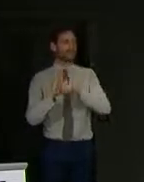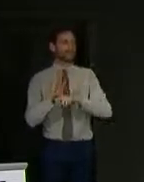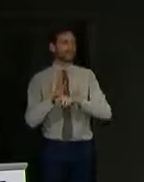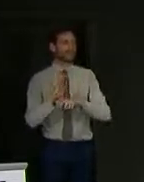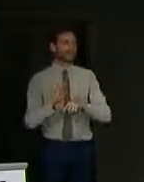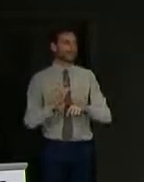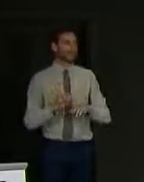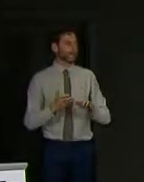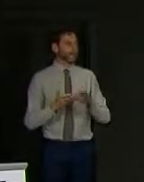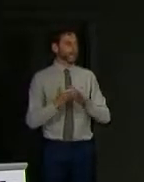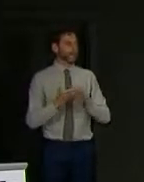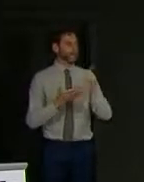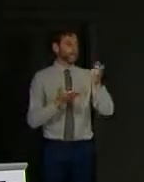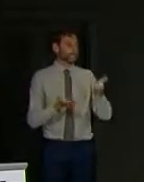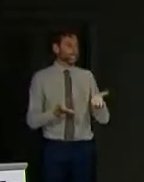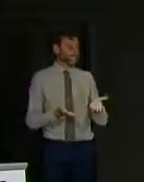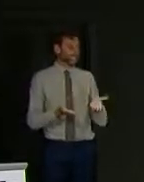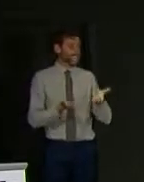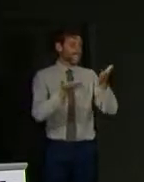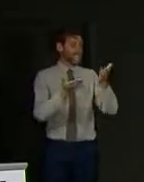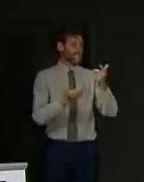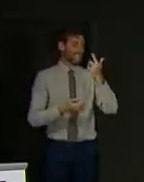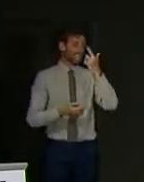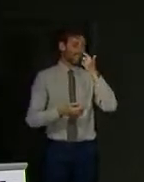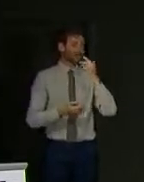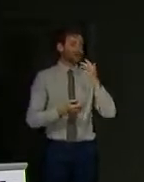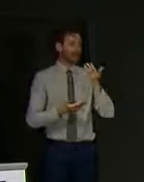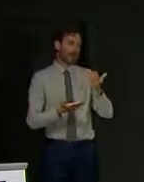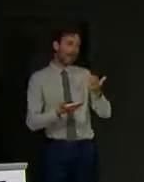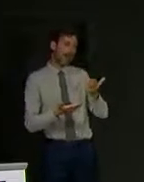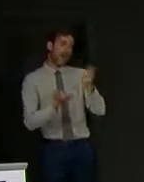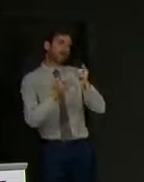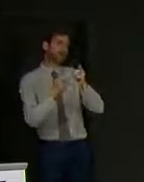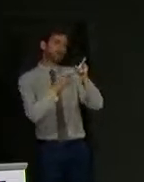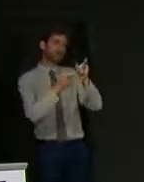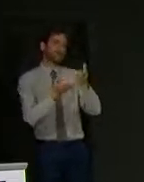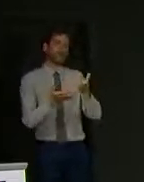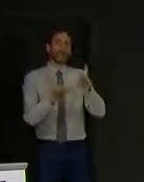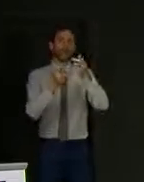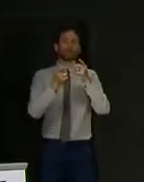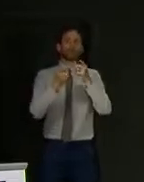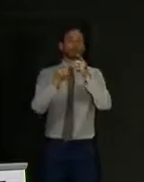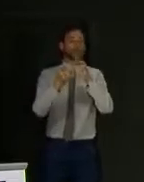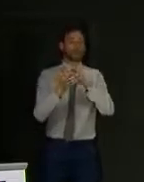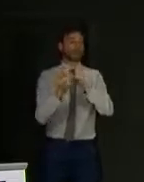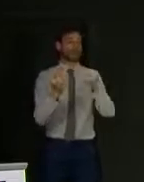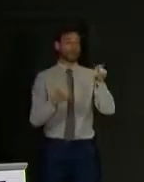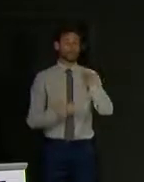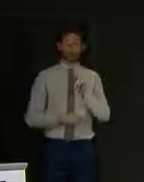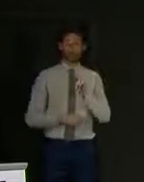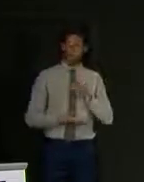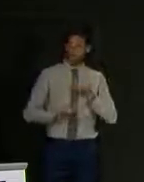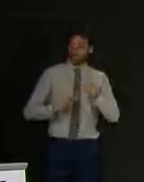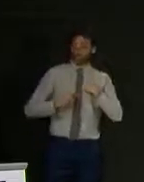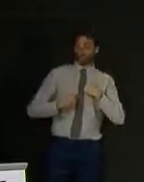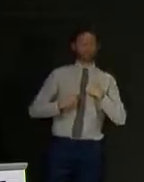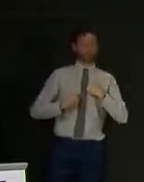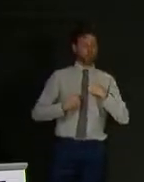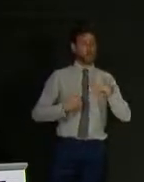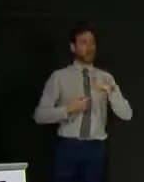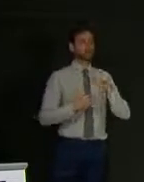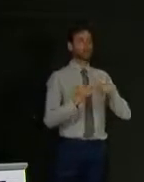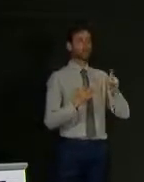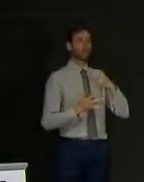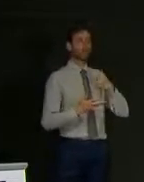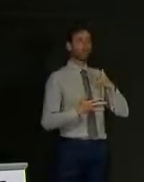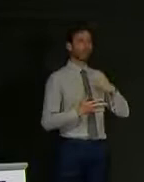interpreted differently by different people? Does that concern you and are you confident that the guidance you're publishing today is